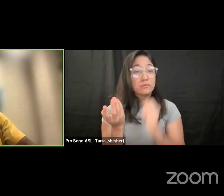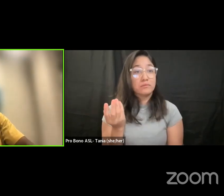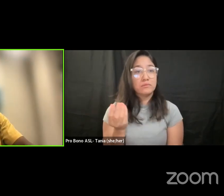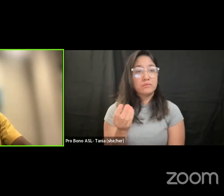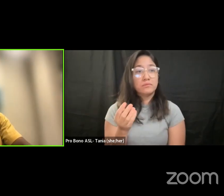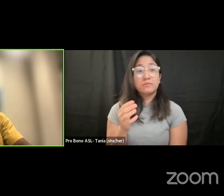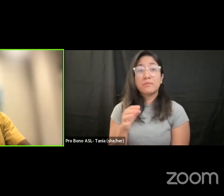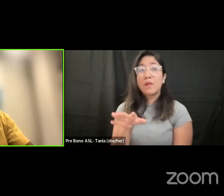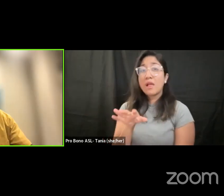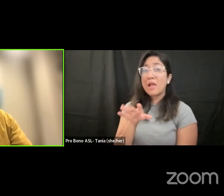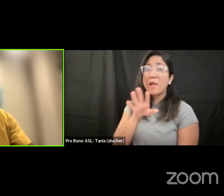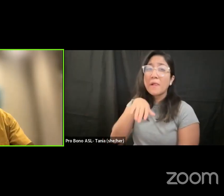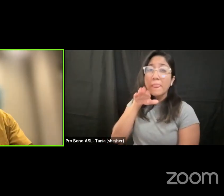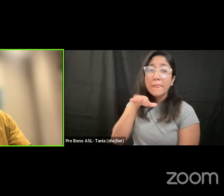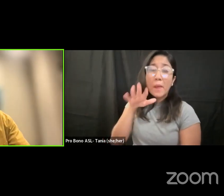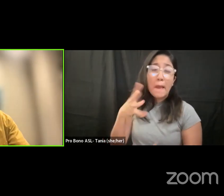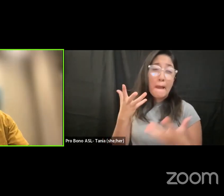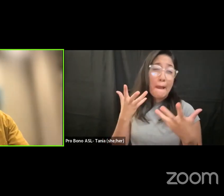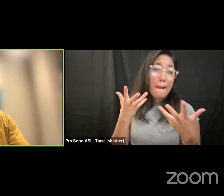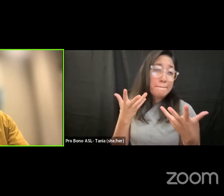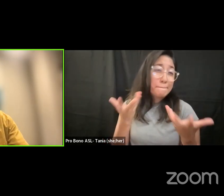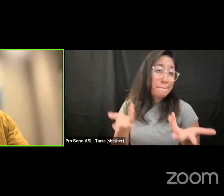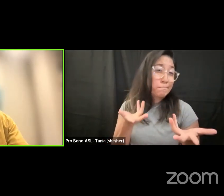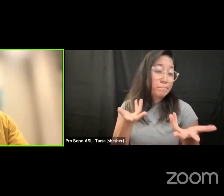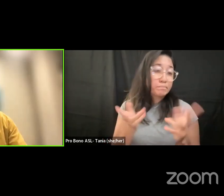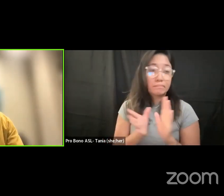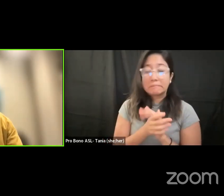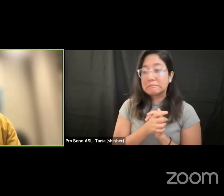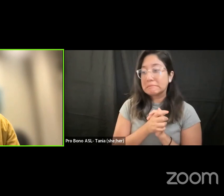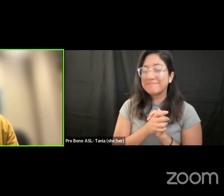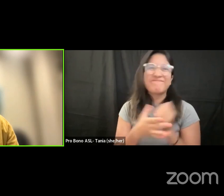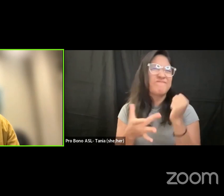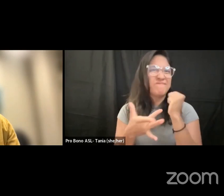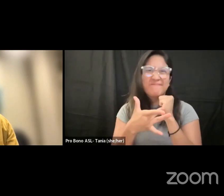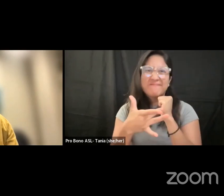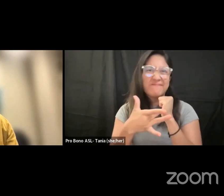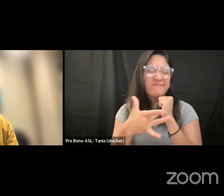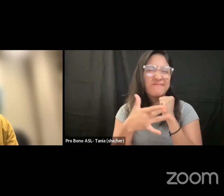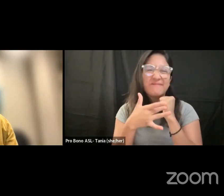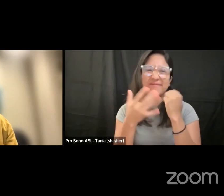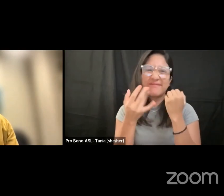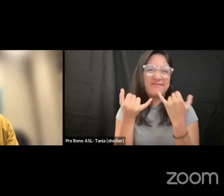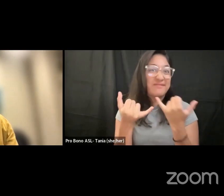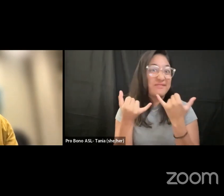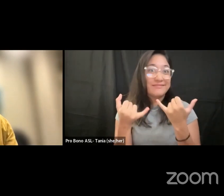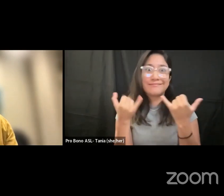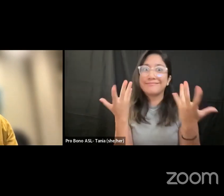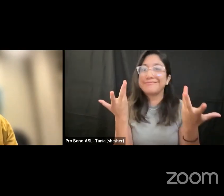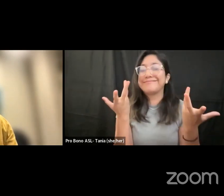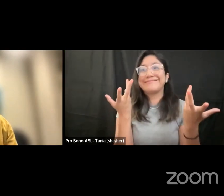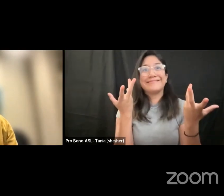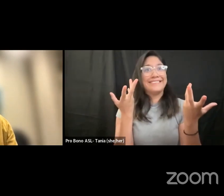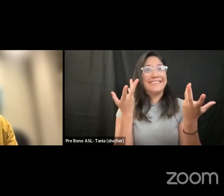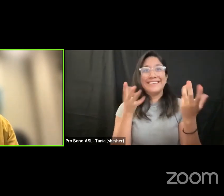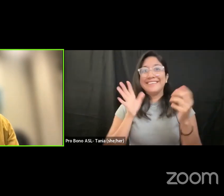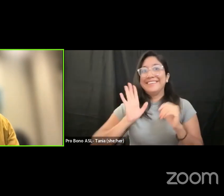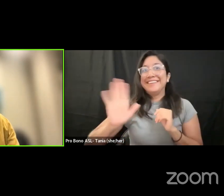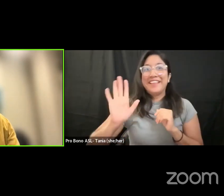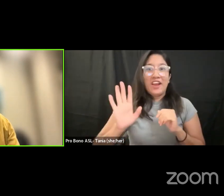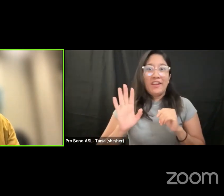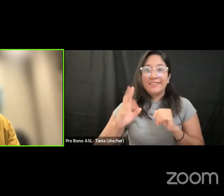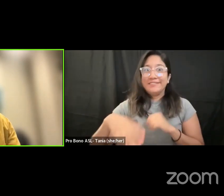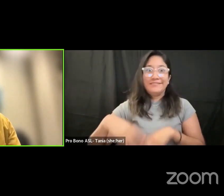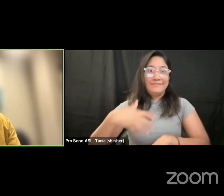well maybe let's if if we maybe technology is doing us is showing us it's it's other side today